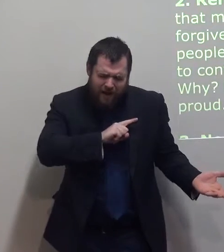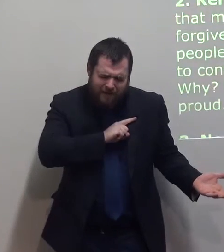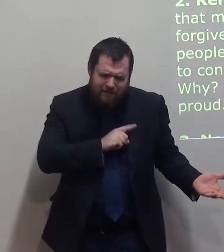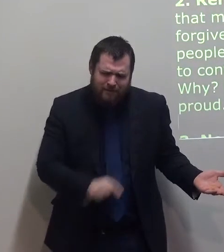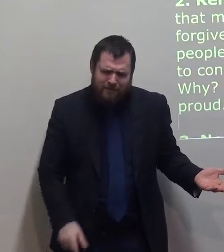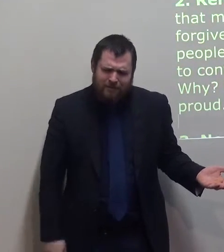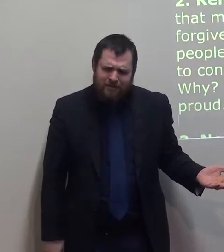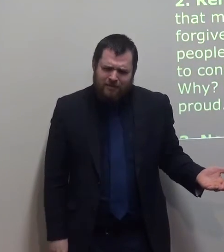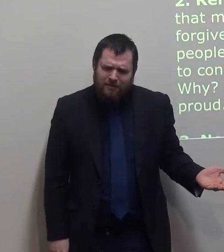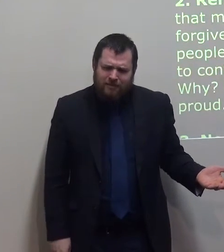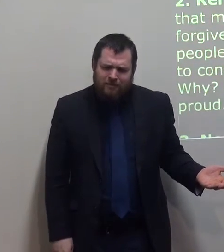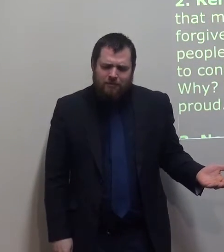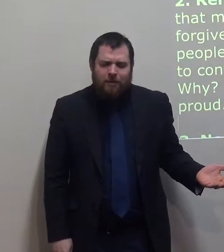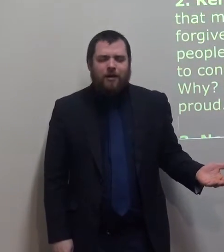Because people are too proud.